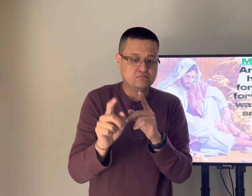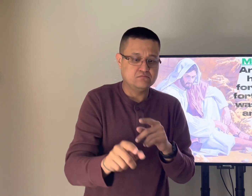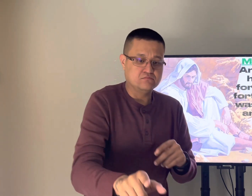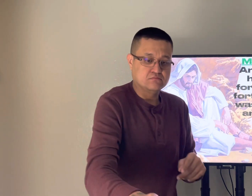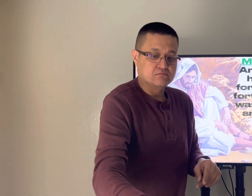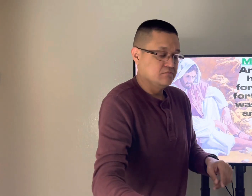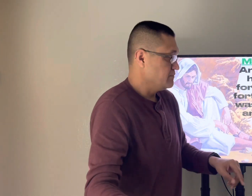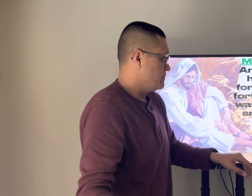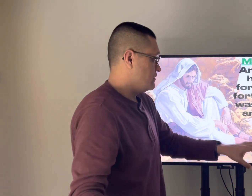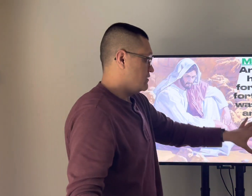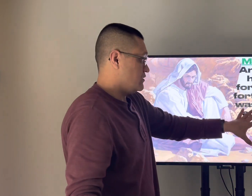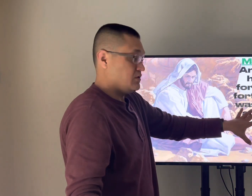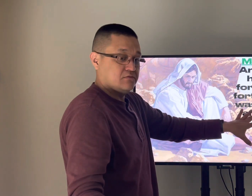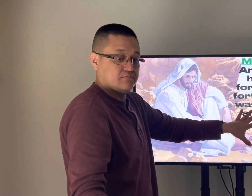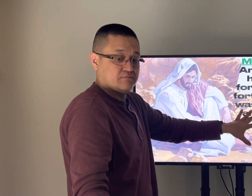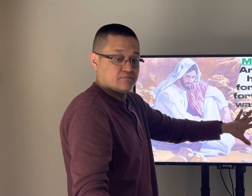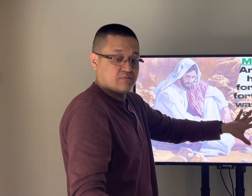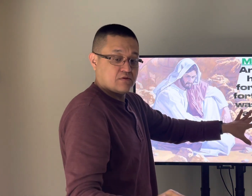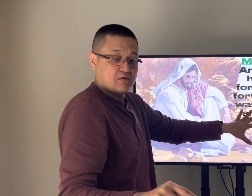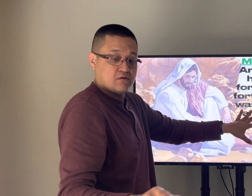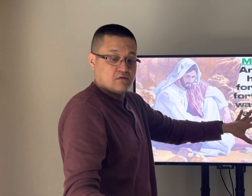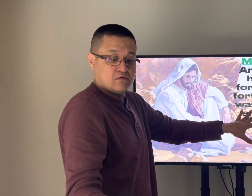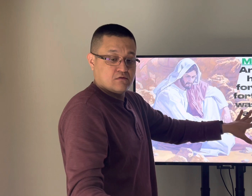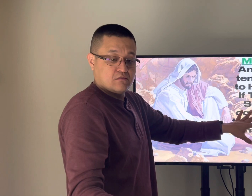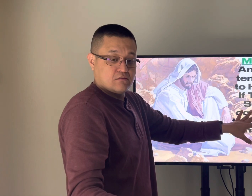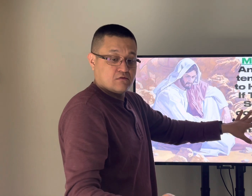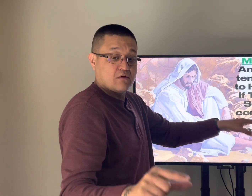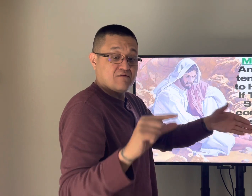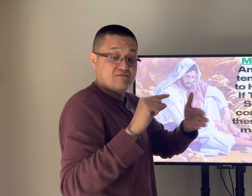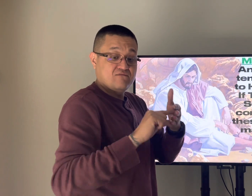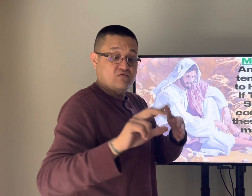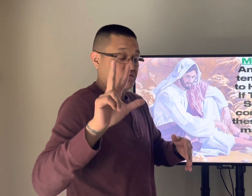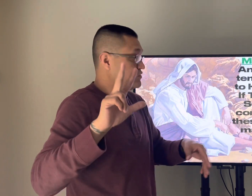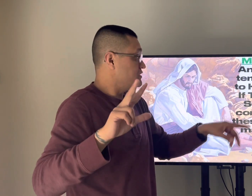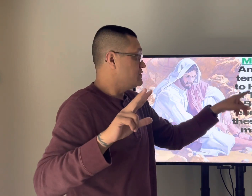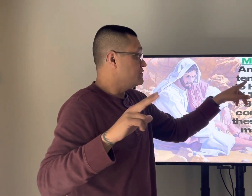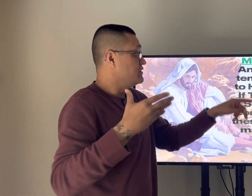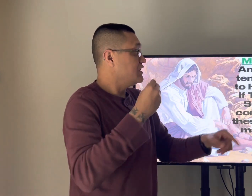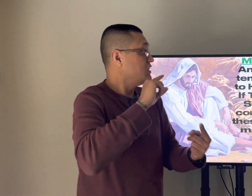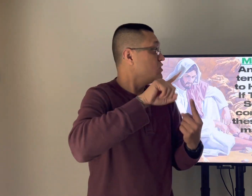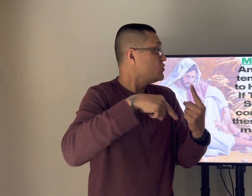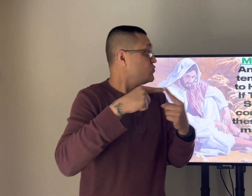and the devil uses that a lot he even used it against jesus here in verse 3